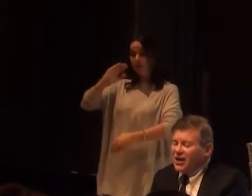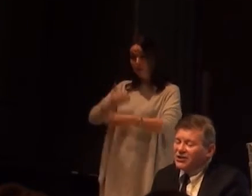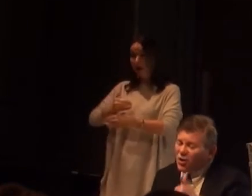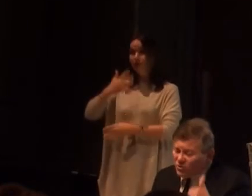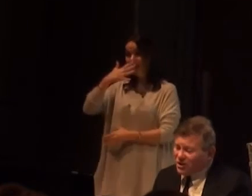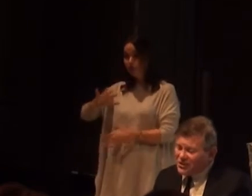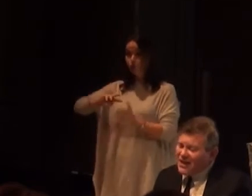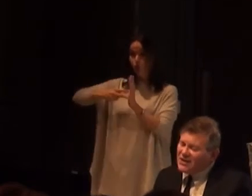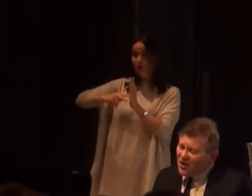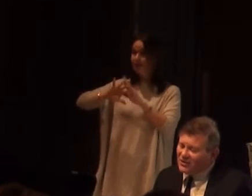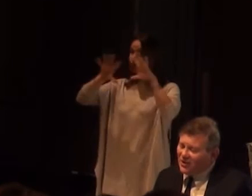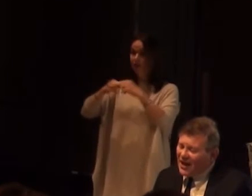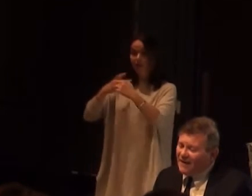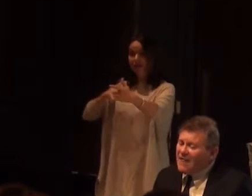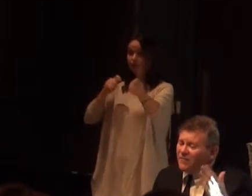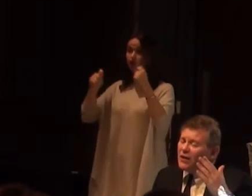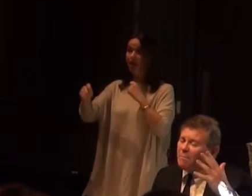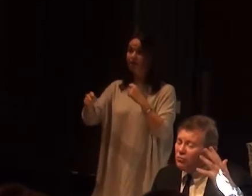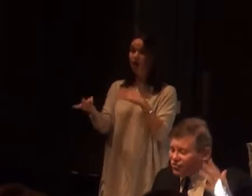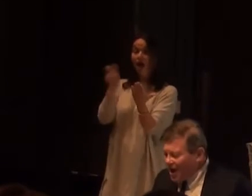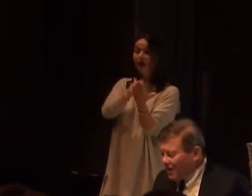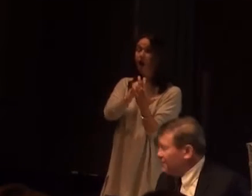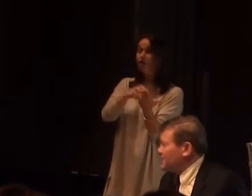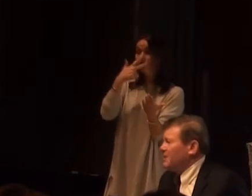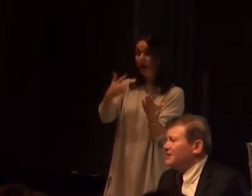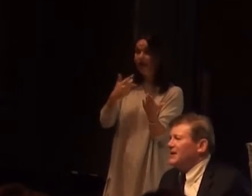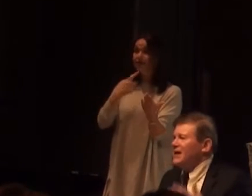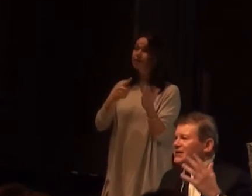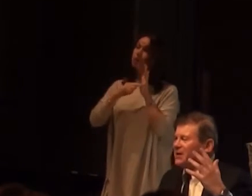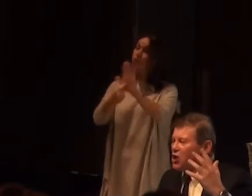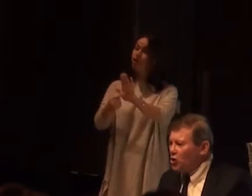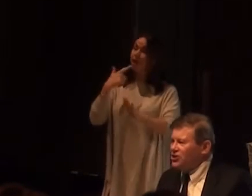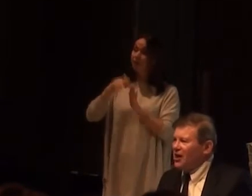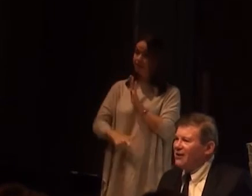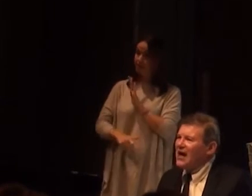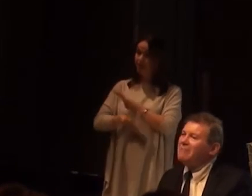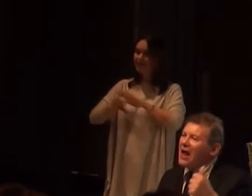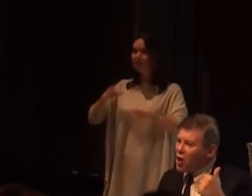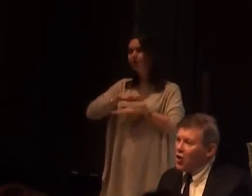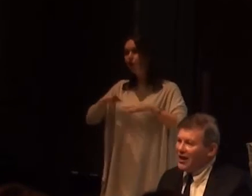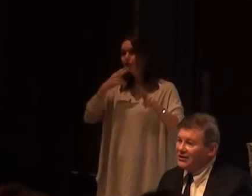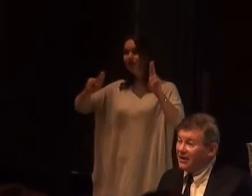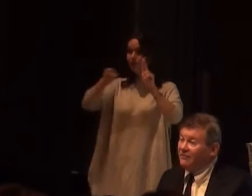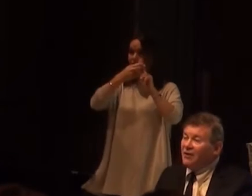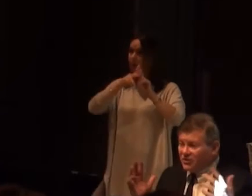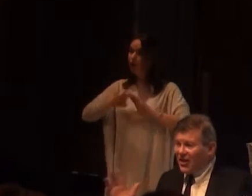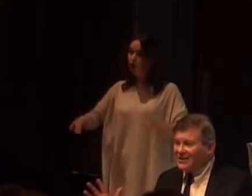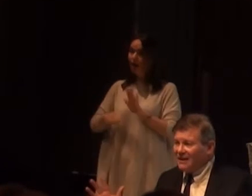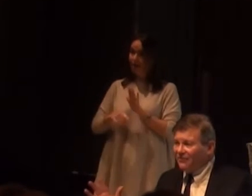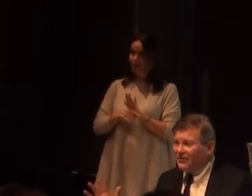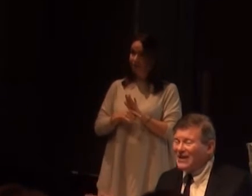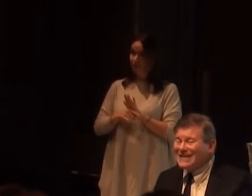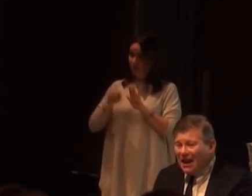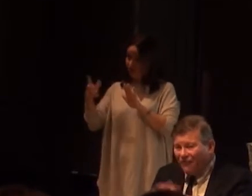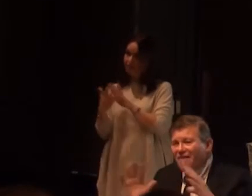need to change. It also says, in Article 8, that the portrayal of disability needs to be non-stereotype and not negative. So,